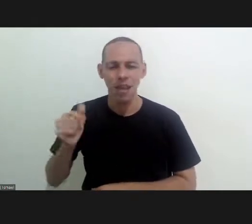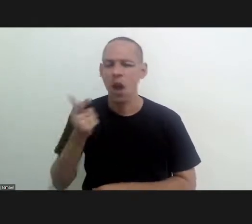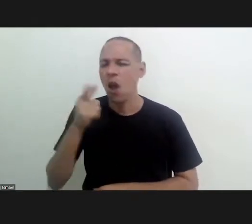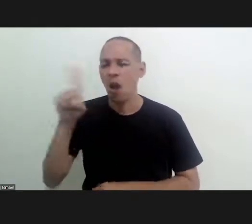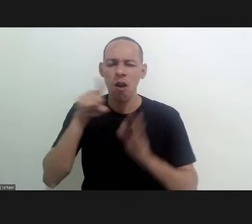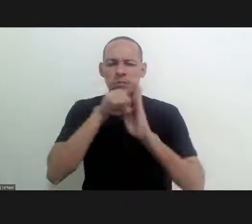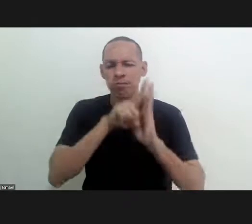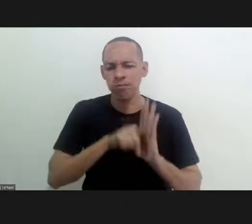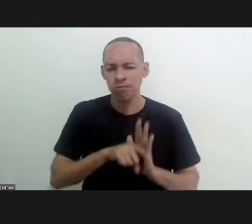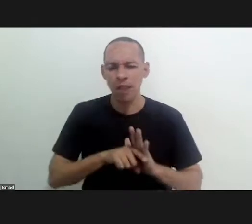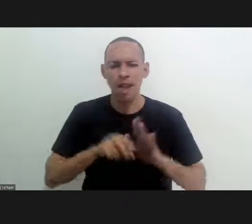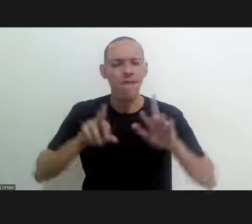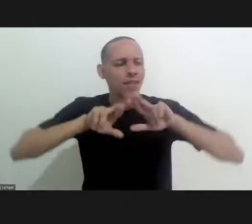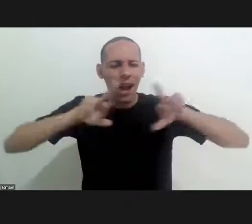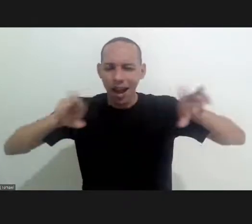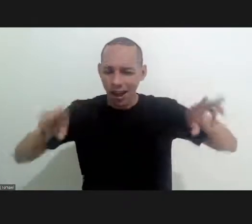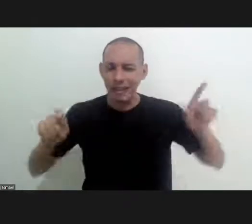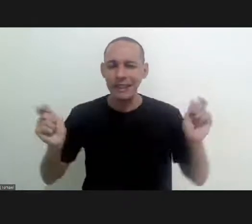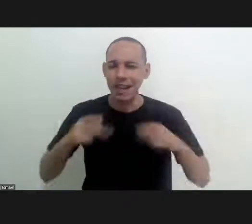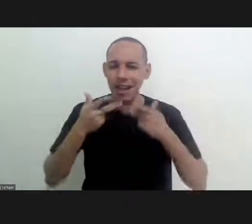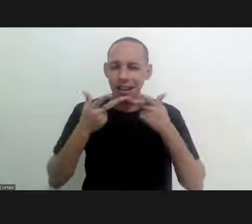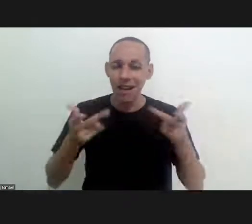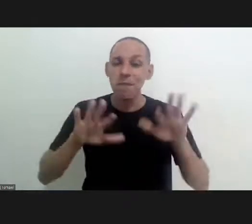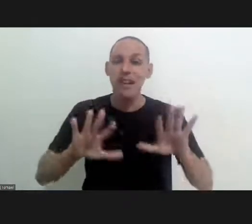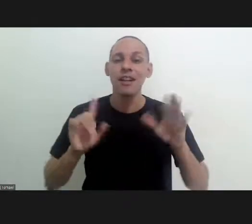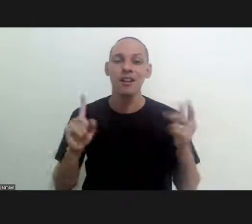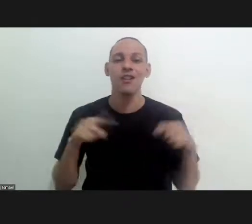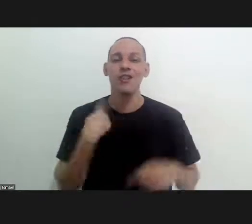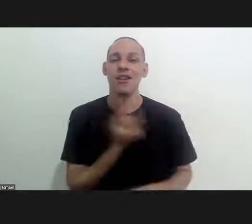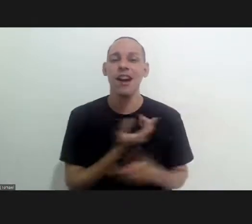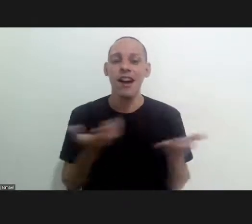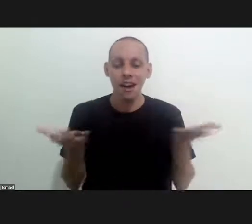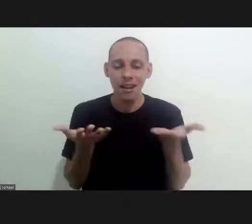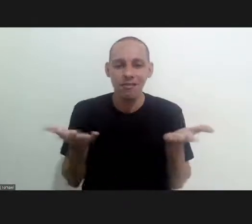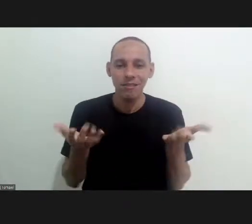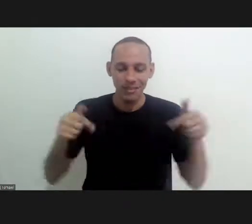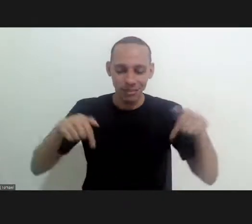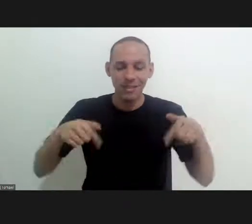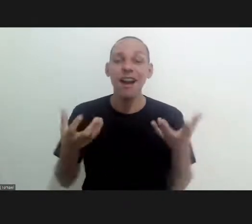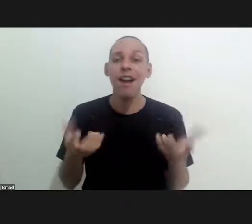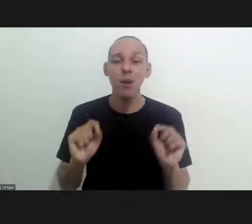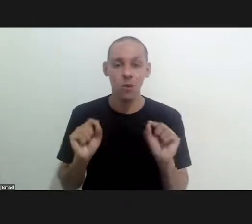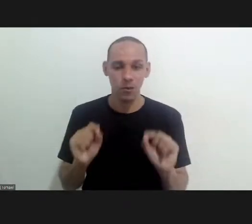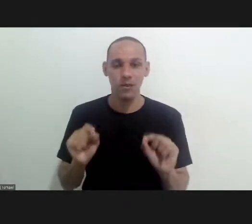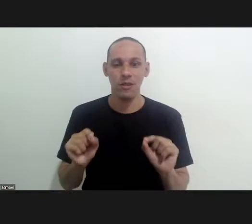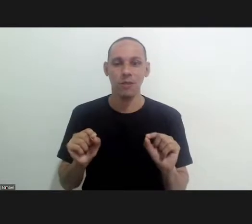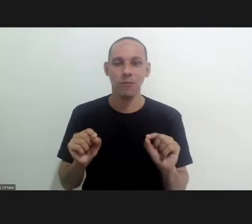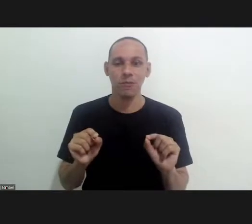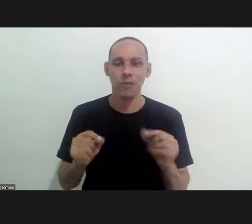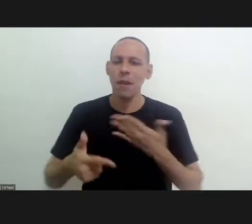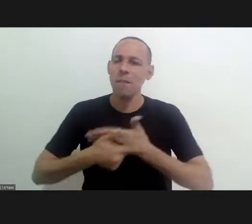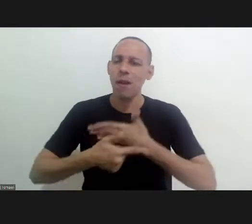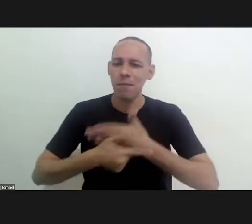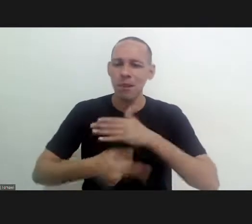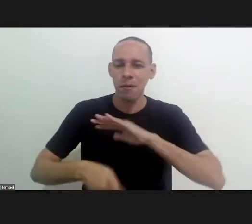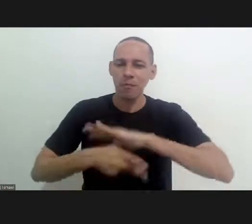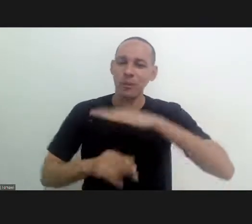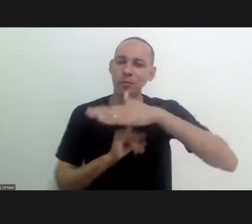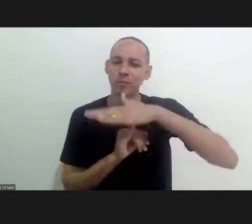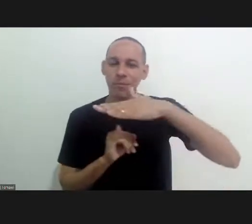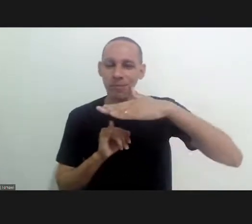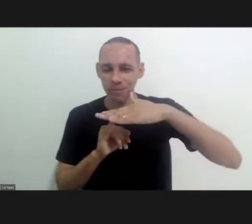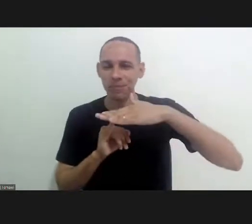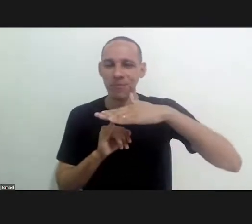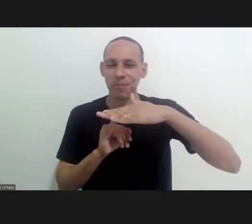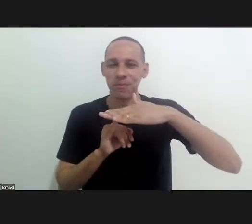have been working with the Chagas disease in Fiocruzminas. But what we wish to highlight at this date, in the crucial work